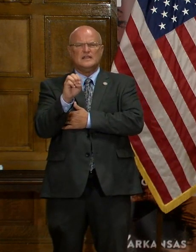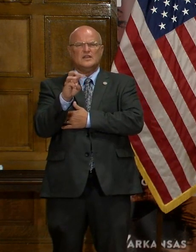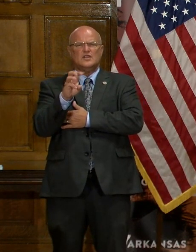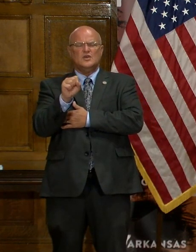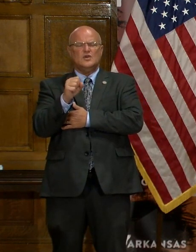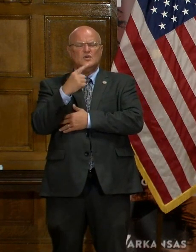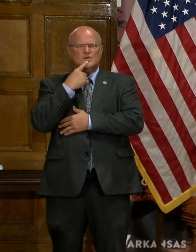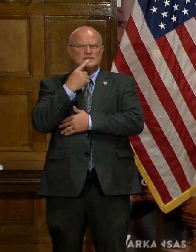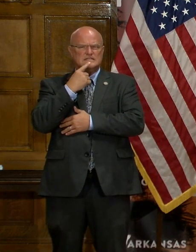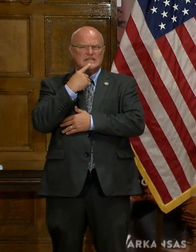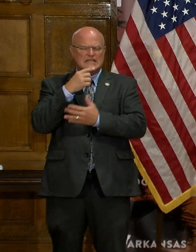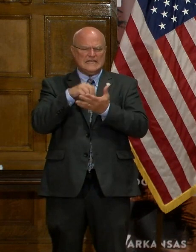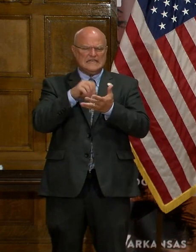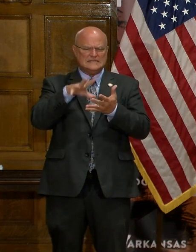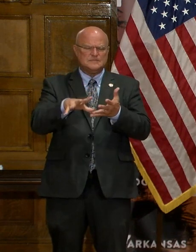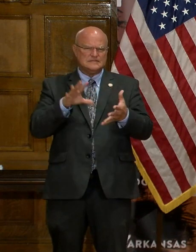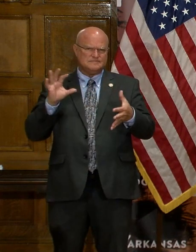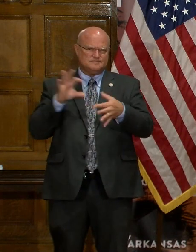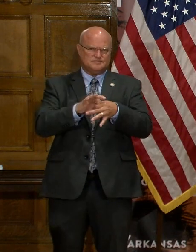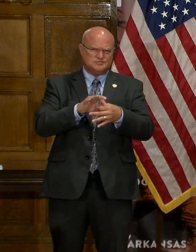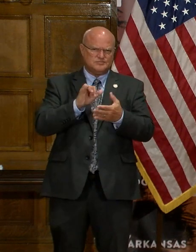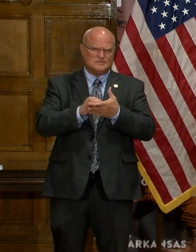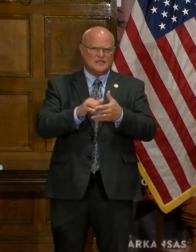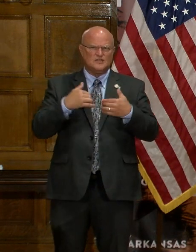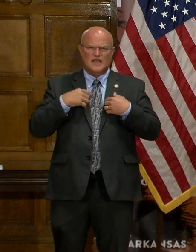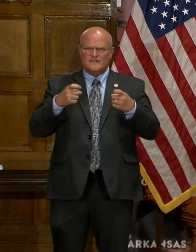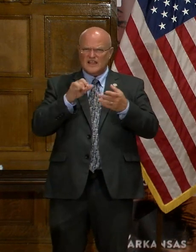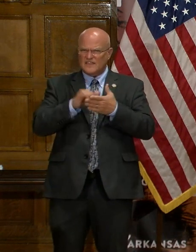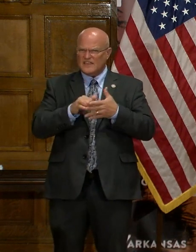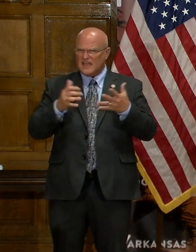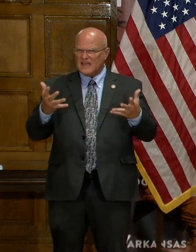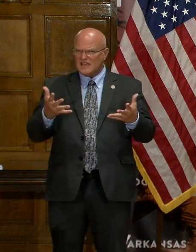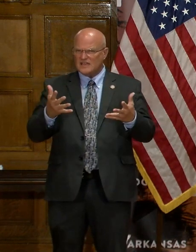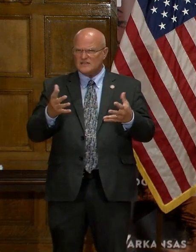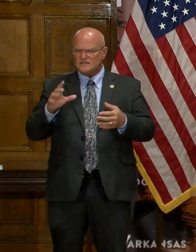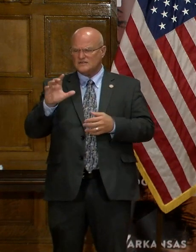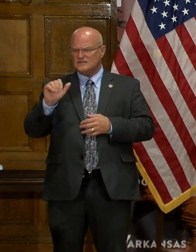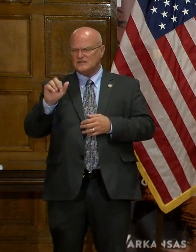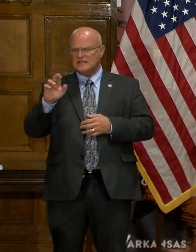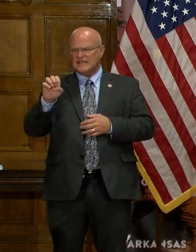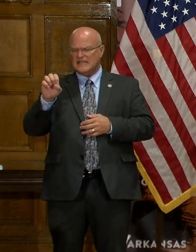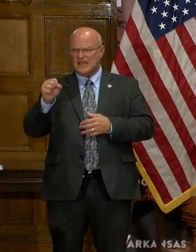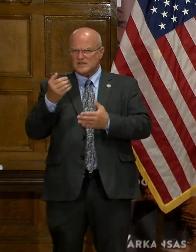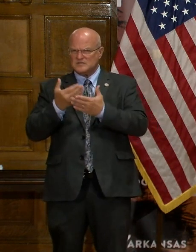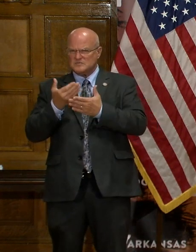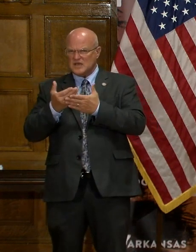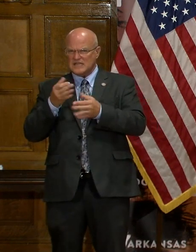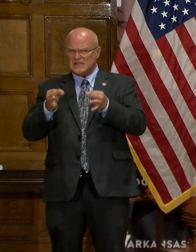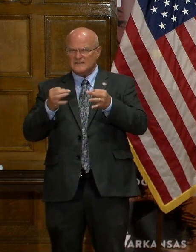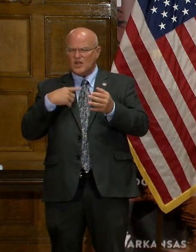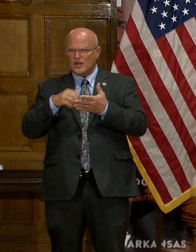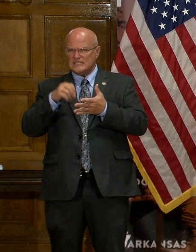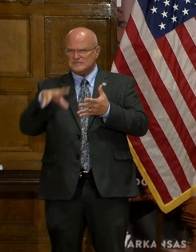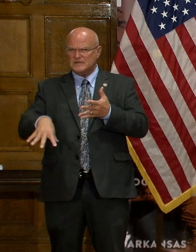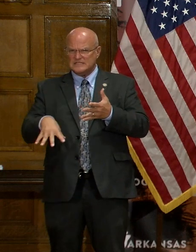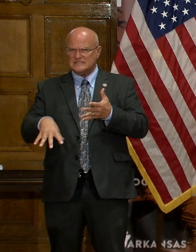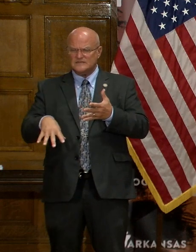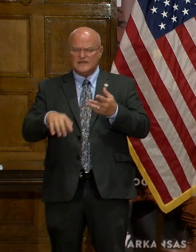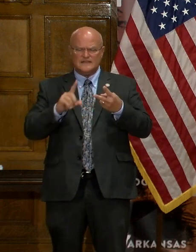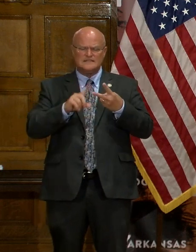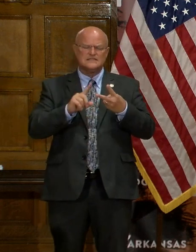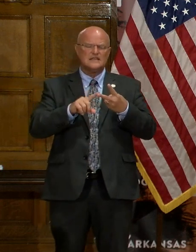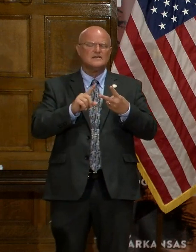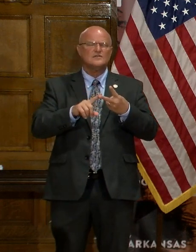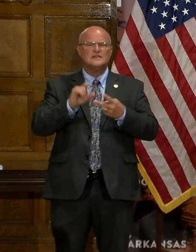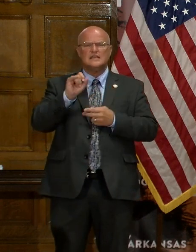expenses that will be associated with that. Do you have a handle on that and if you'll be able to use CARES money for that if there are expenses? And the second